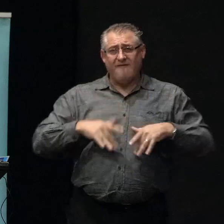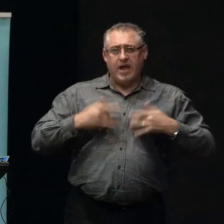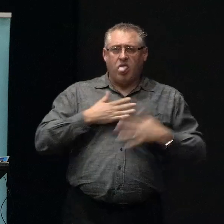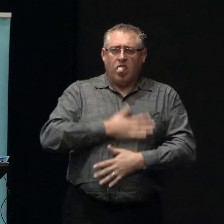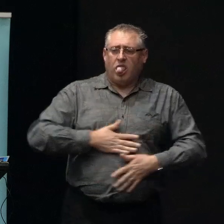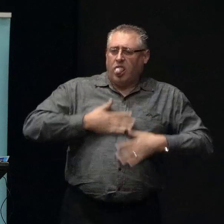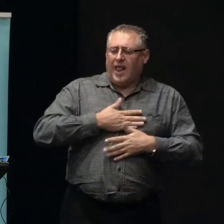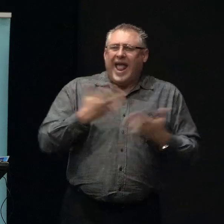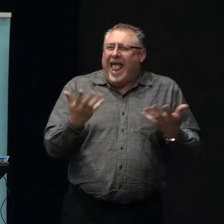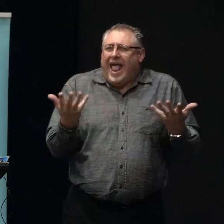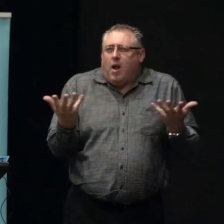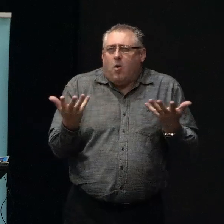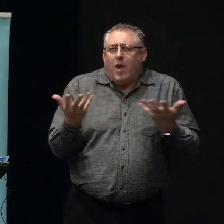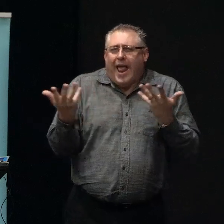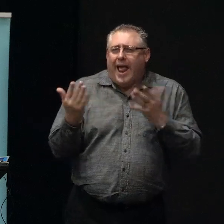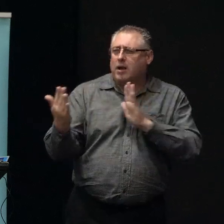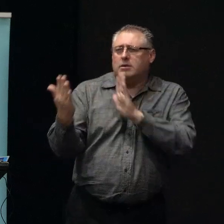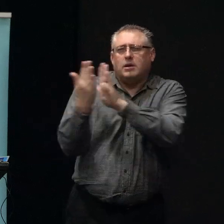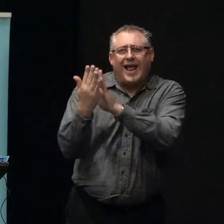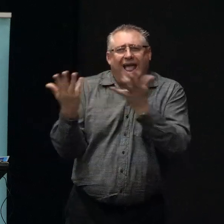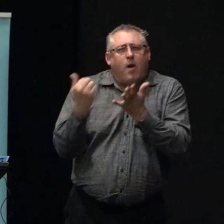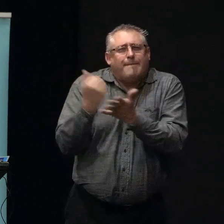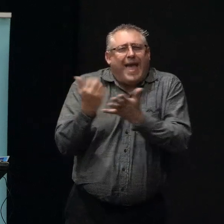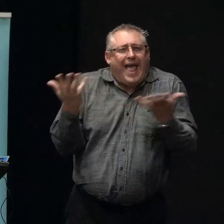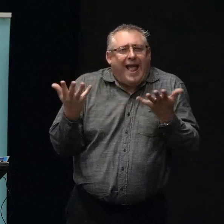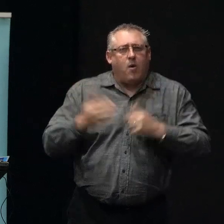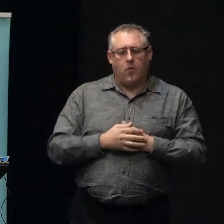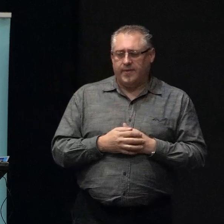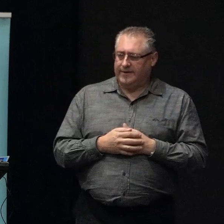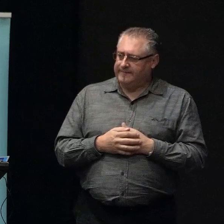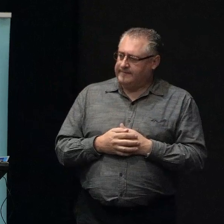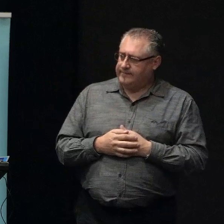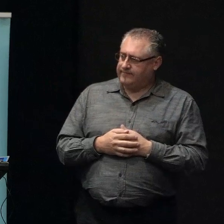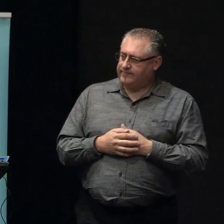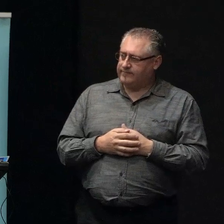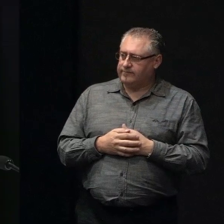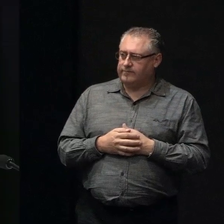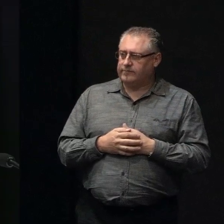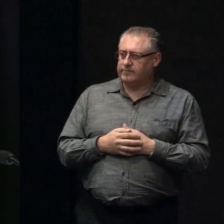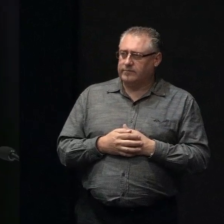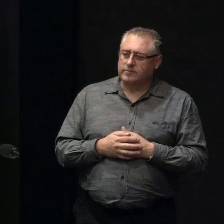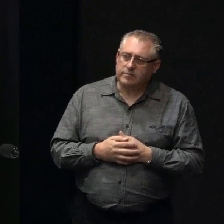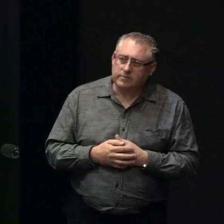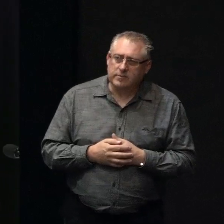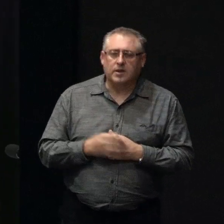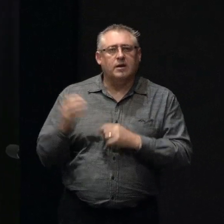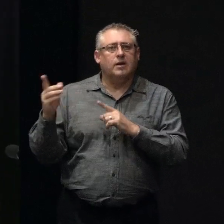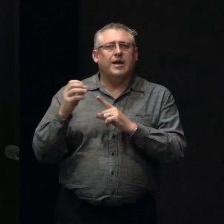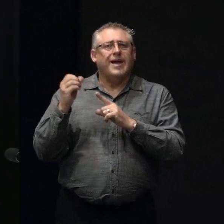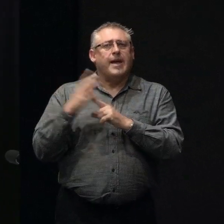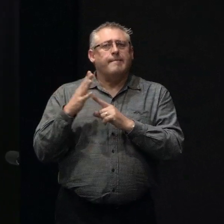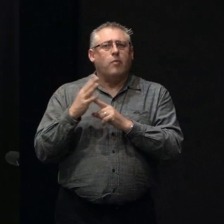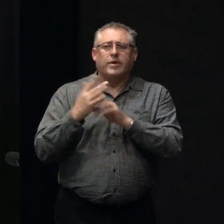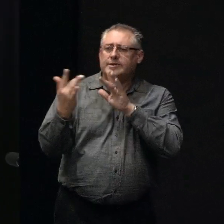how do they do that? So, Christina, do you want to just start off on that? Yeah, look, it's really important that you touch base with